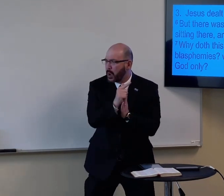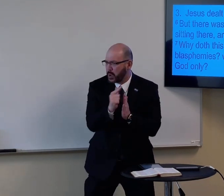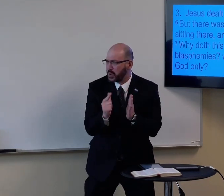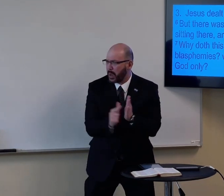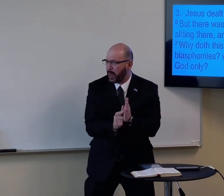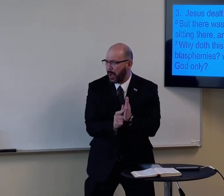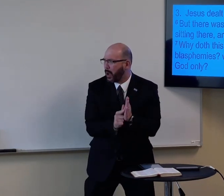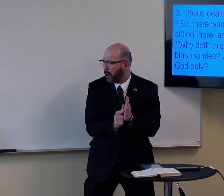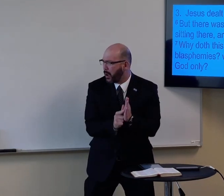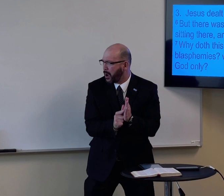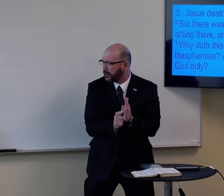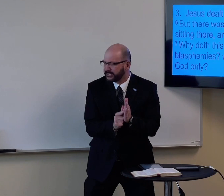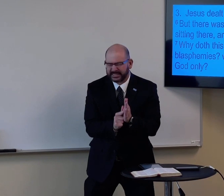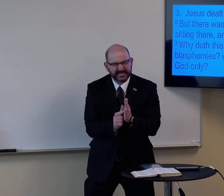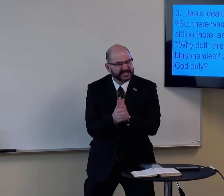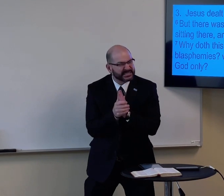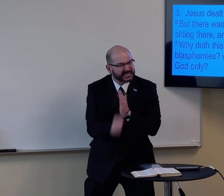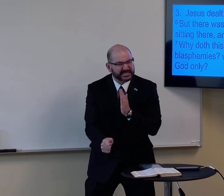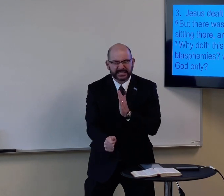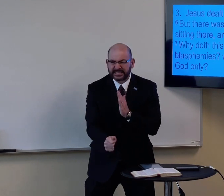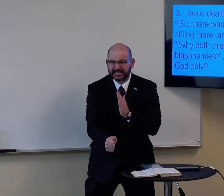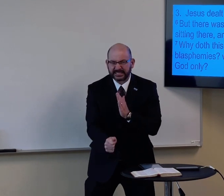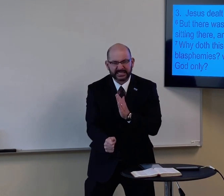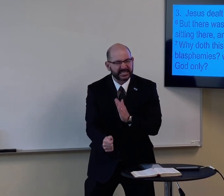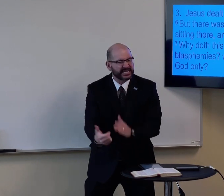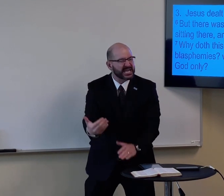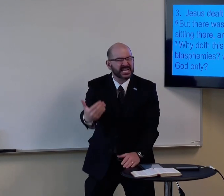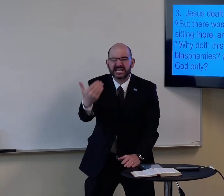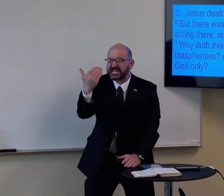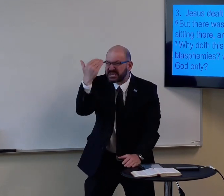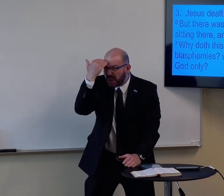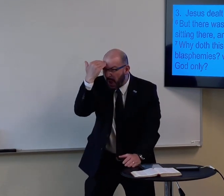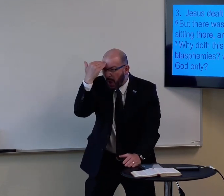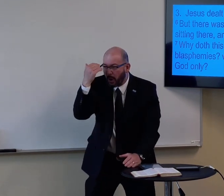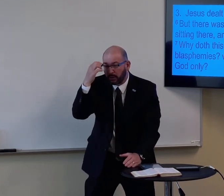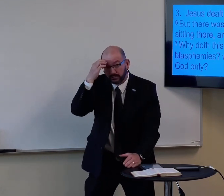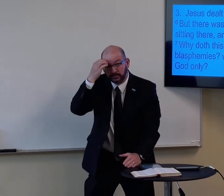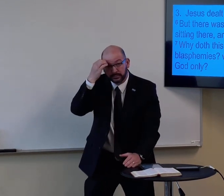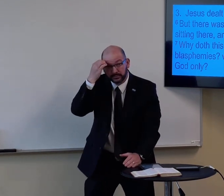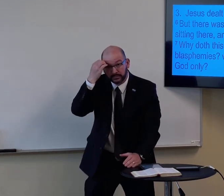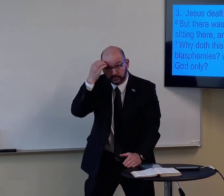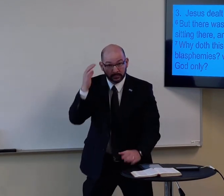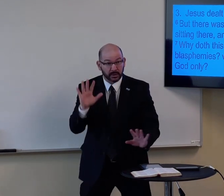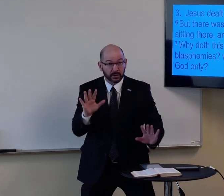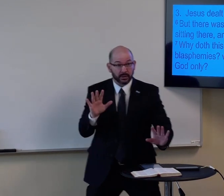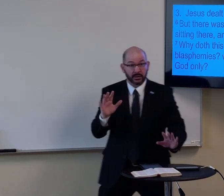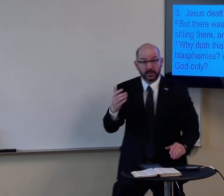So, they knew the law. They were really skilled at that. They knew it all the way.